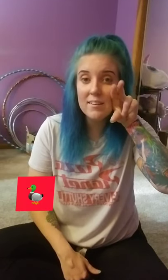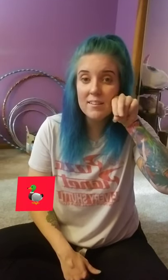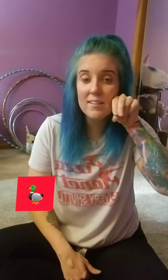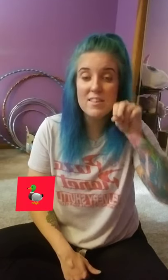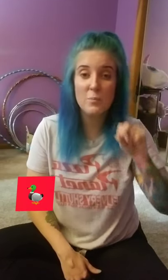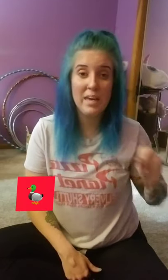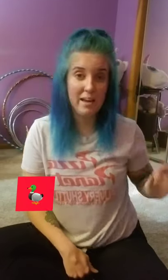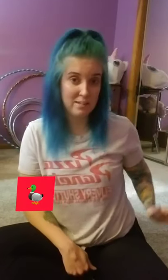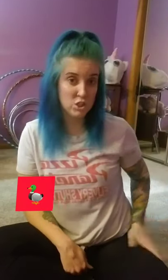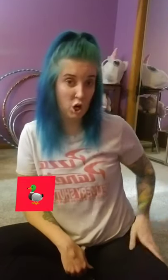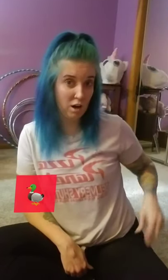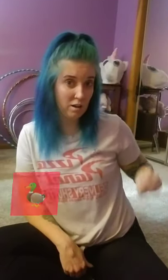Then we had a dog.